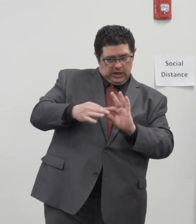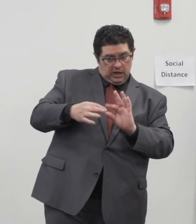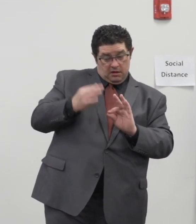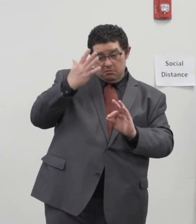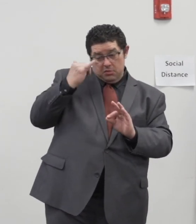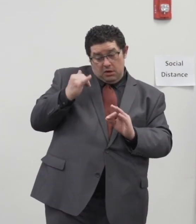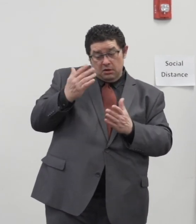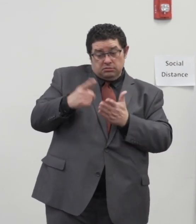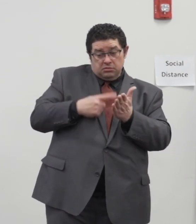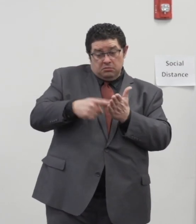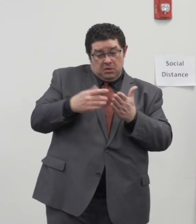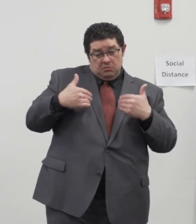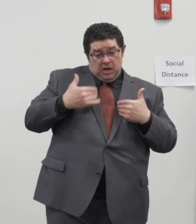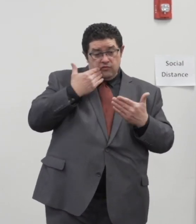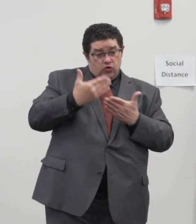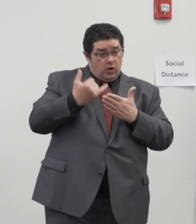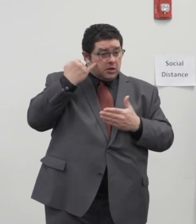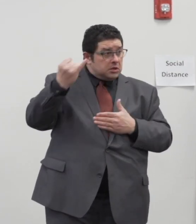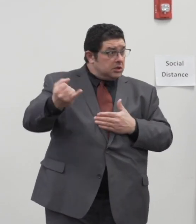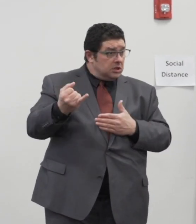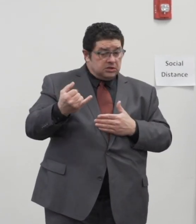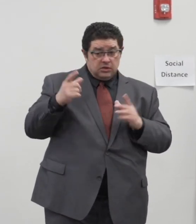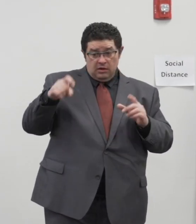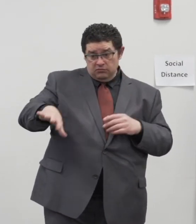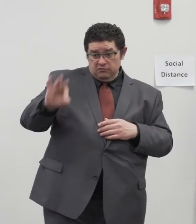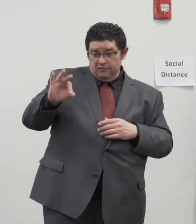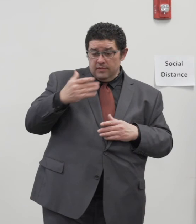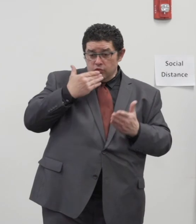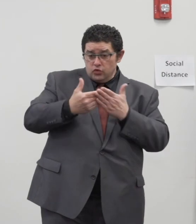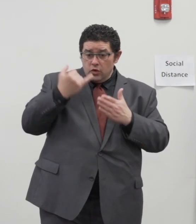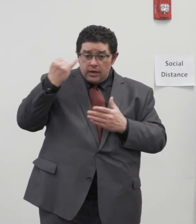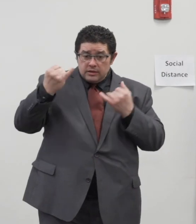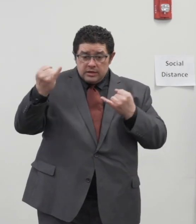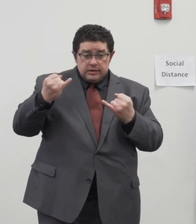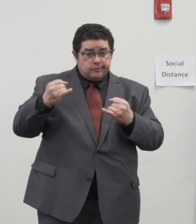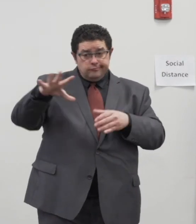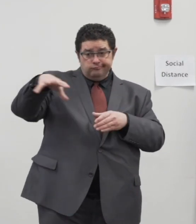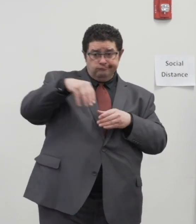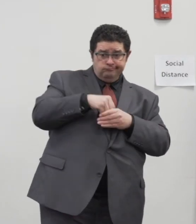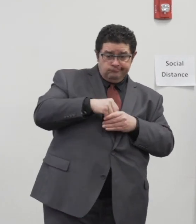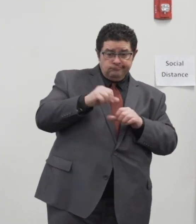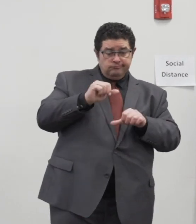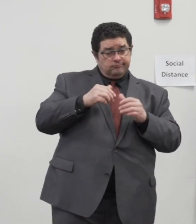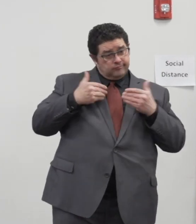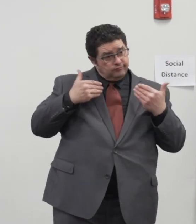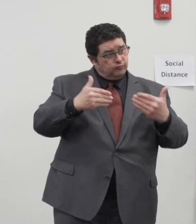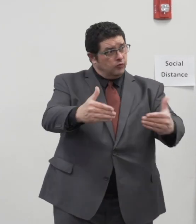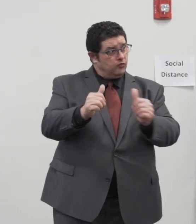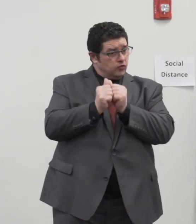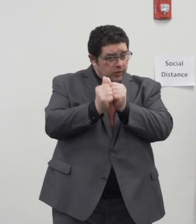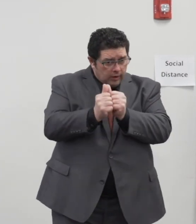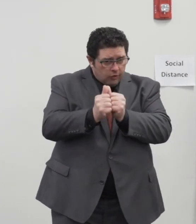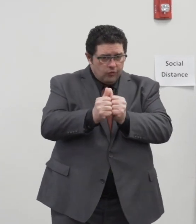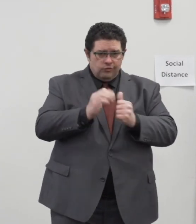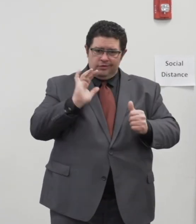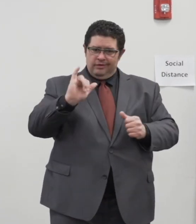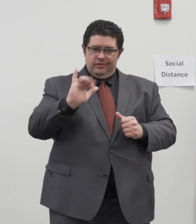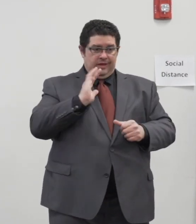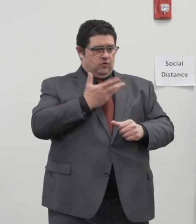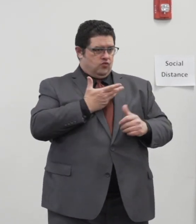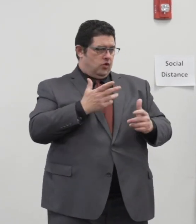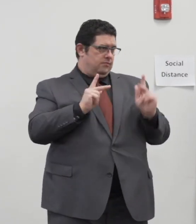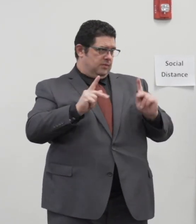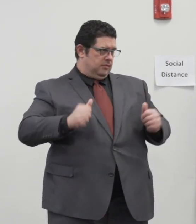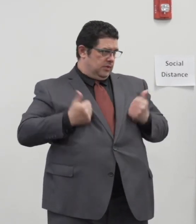there's still good ideas and we have to find those ideas and work and move forward with them together and that's what our residents will expect